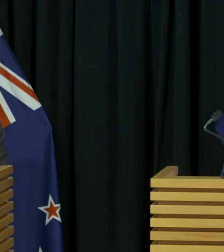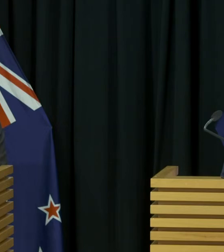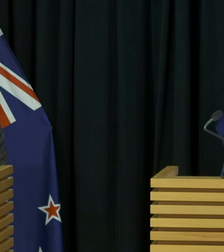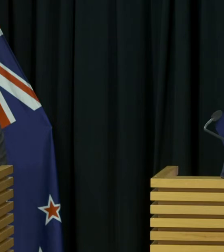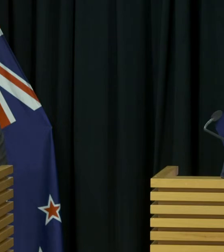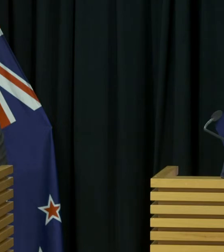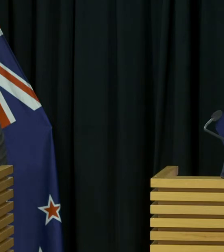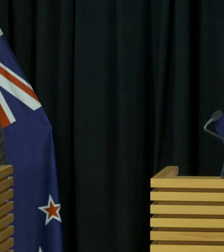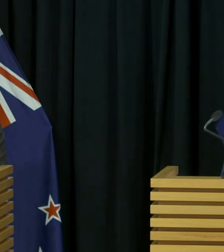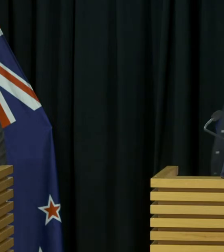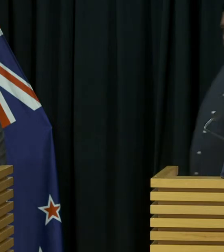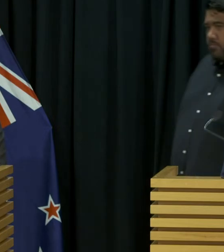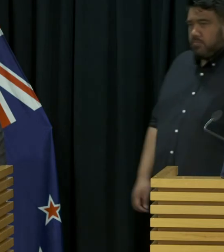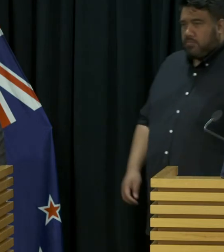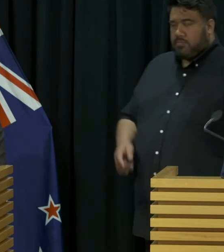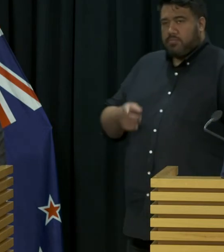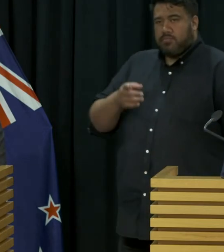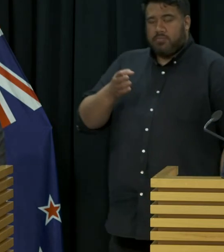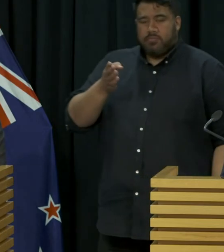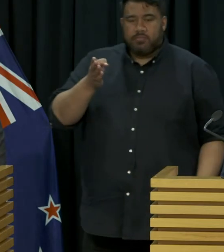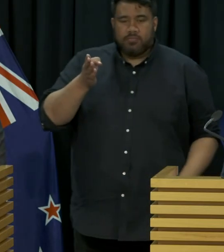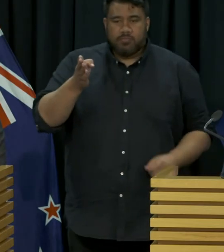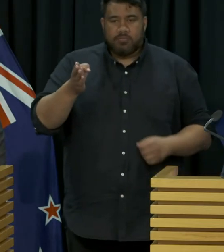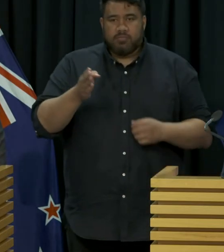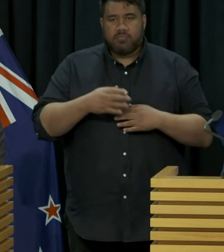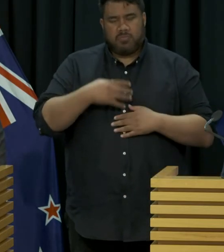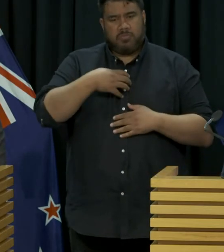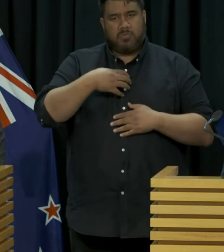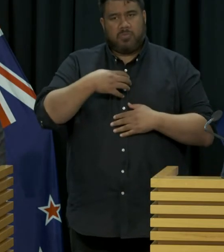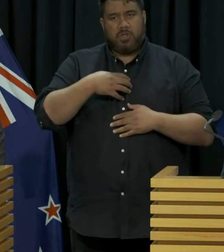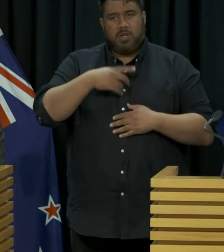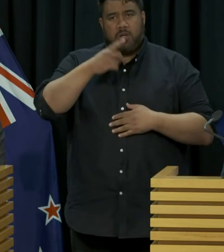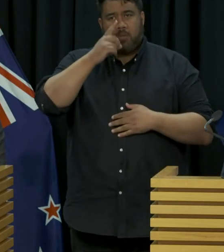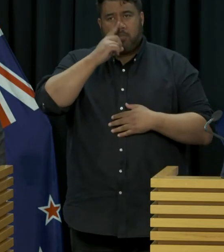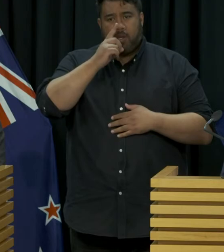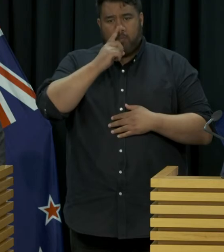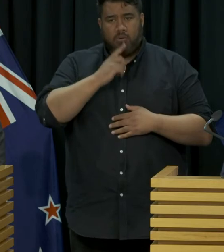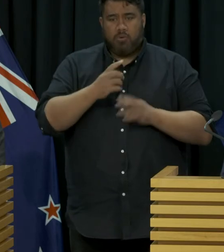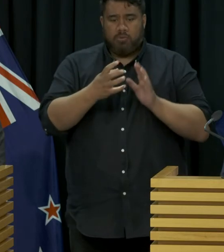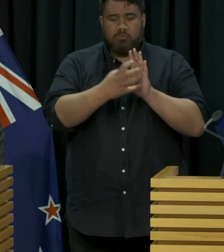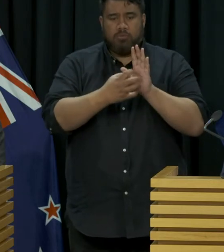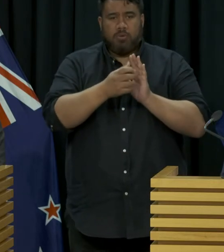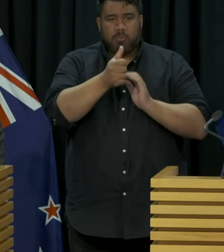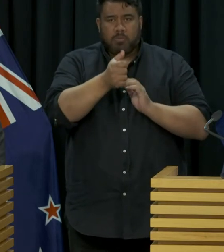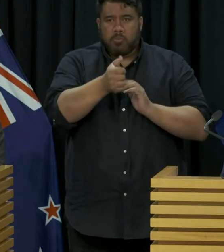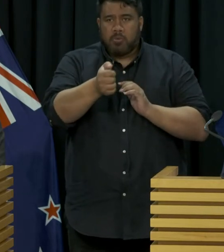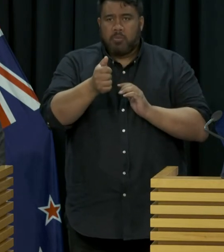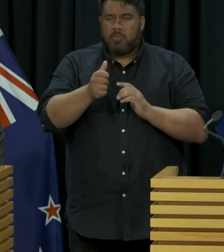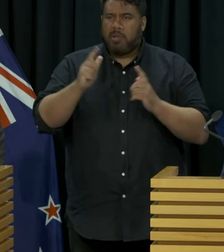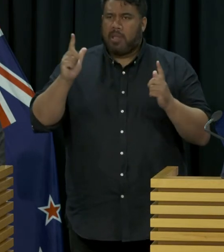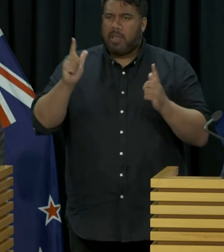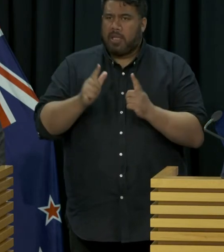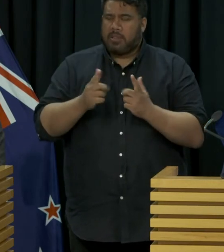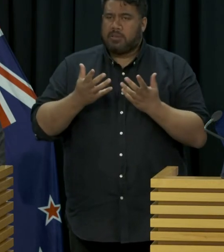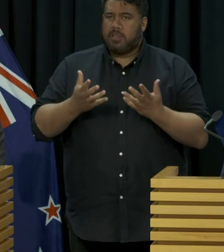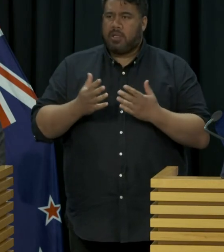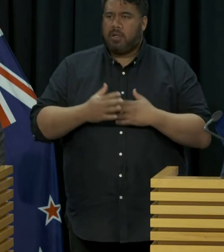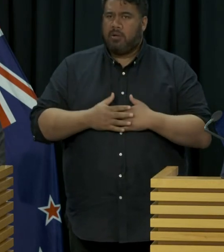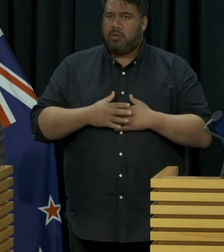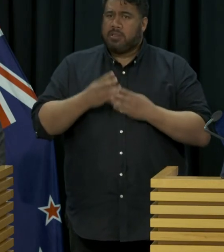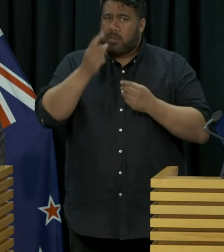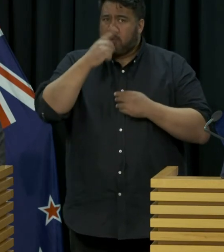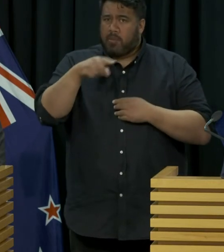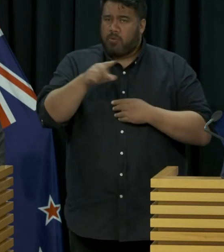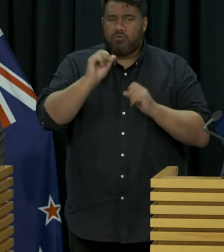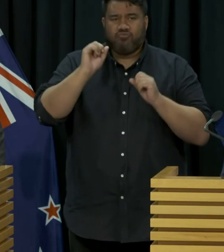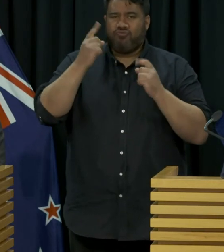we've seen the numbers of people signing in steadily start declining apparently this message isn't actually getting through this please can we